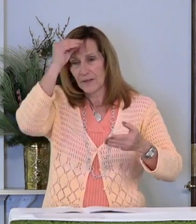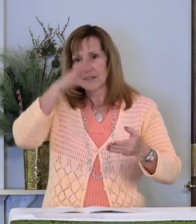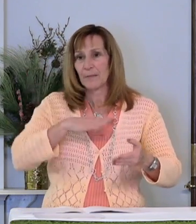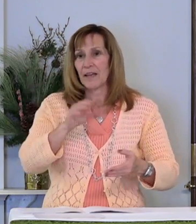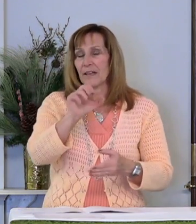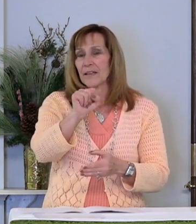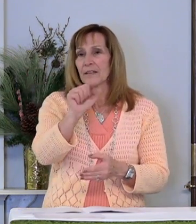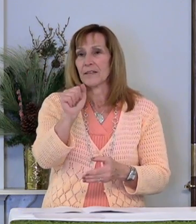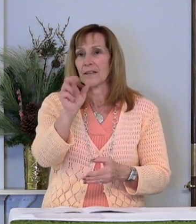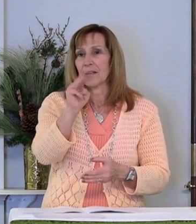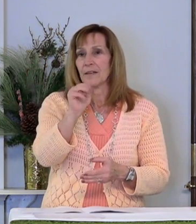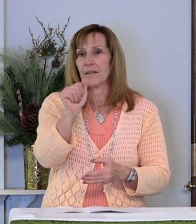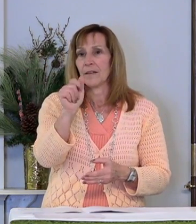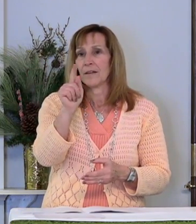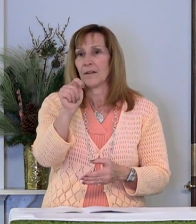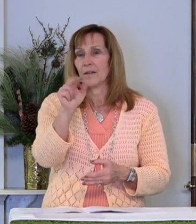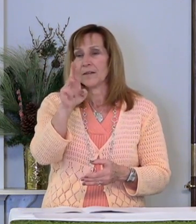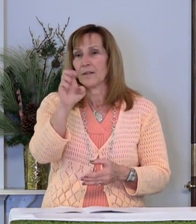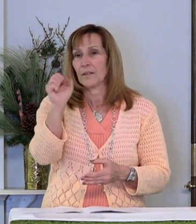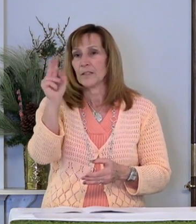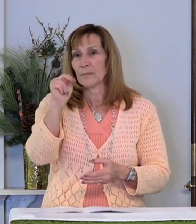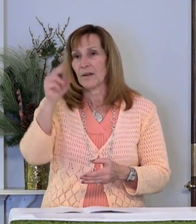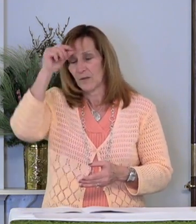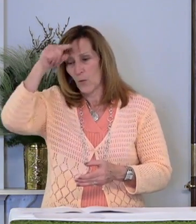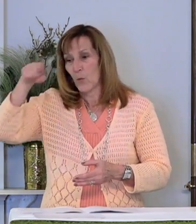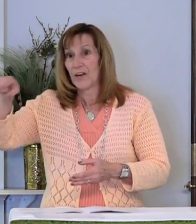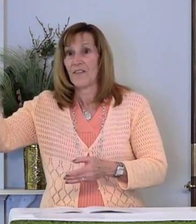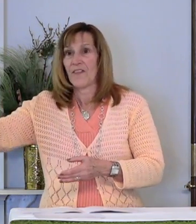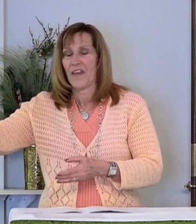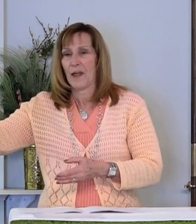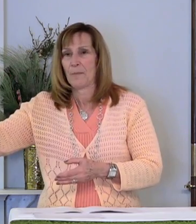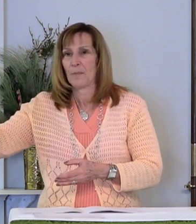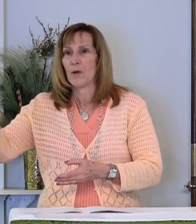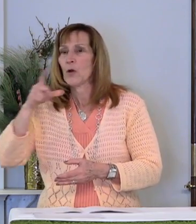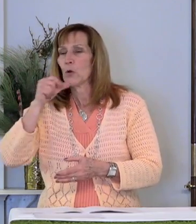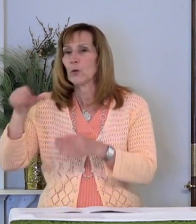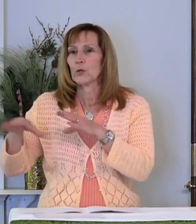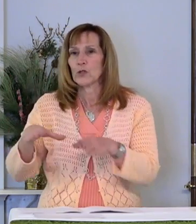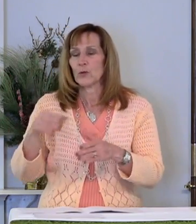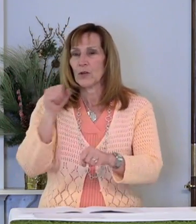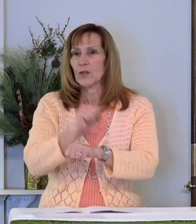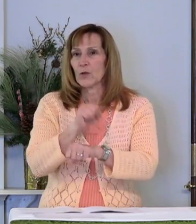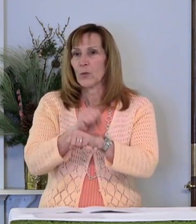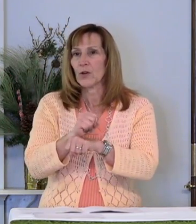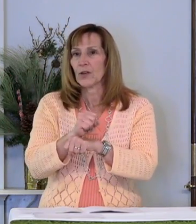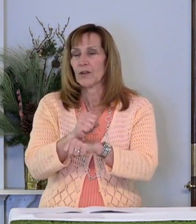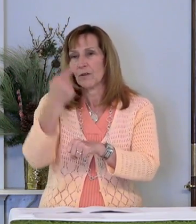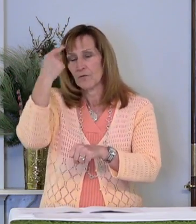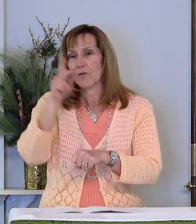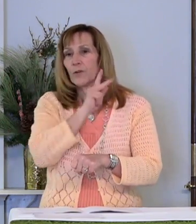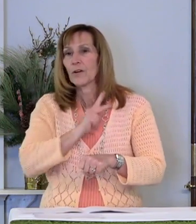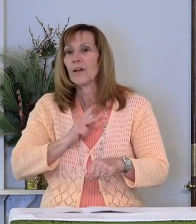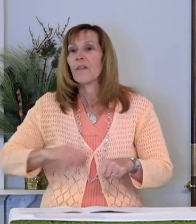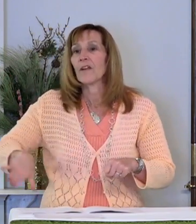one of them, as the one who is doing the work of the kingdom.